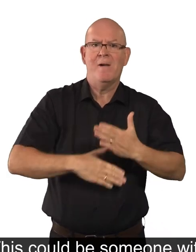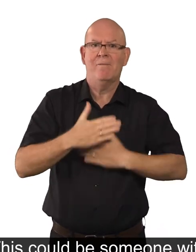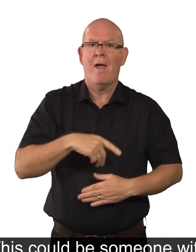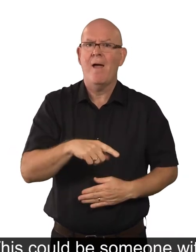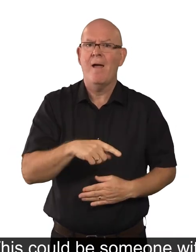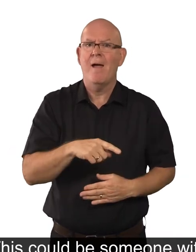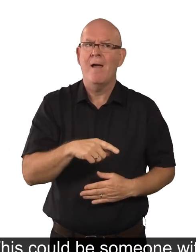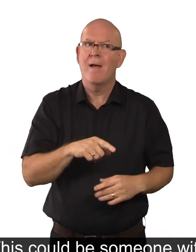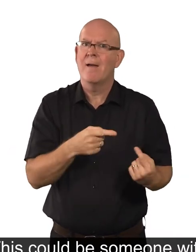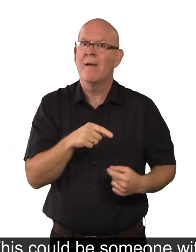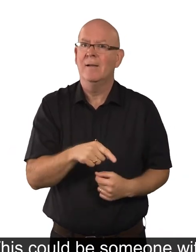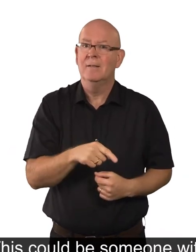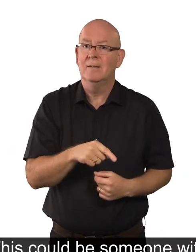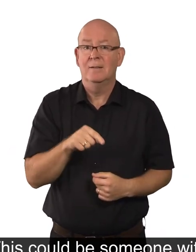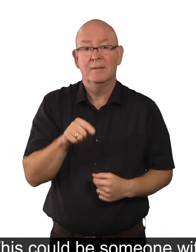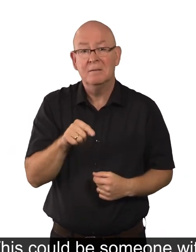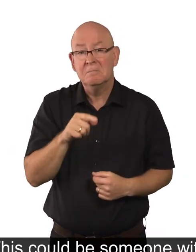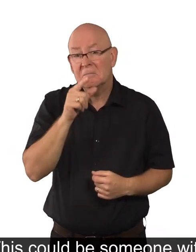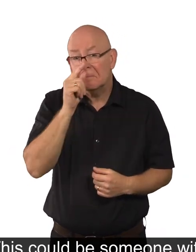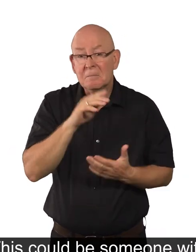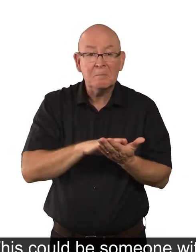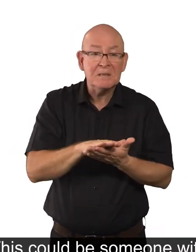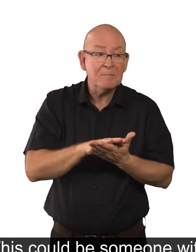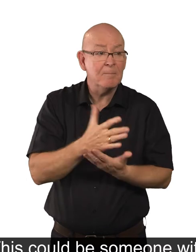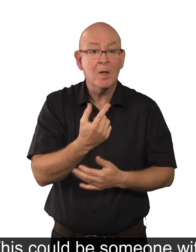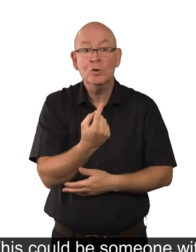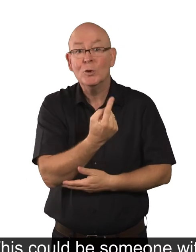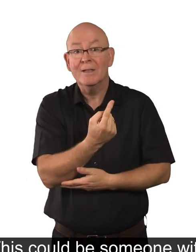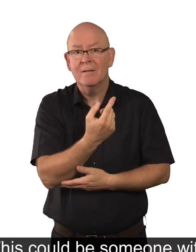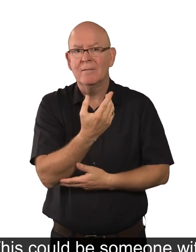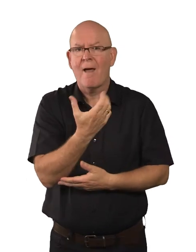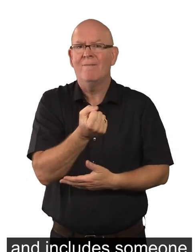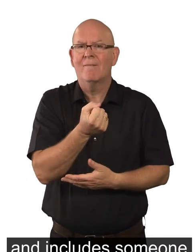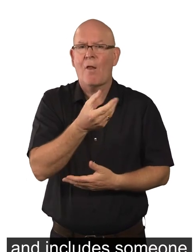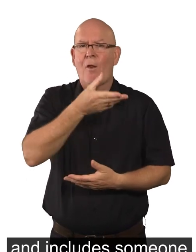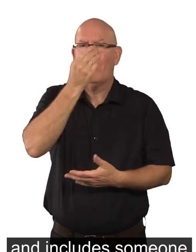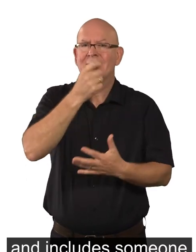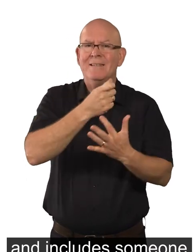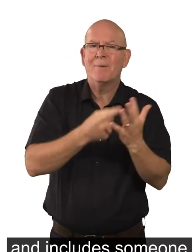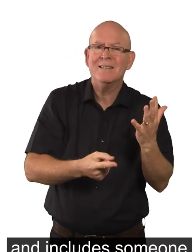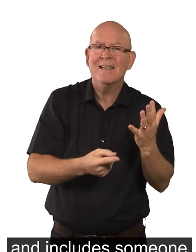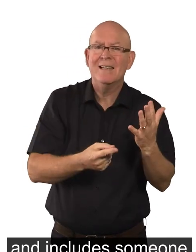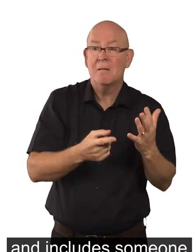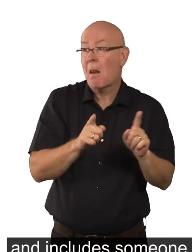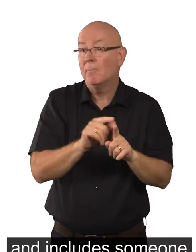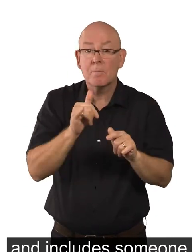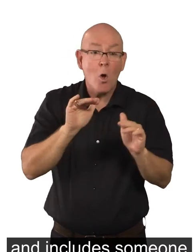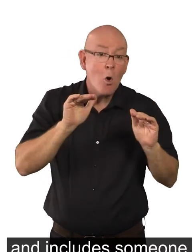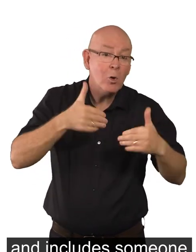This could be someone with a learning disability, such as autism, and includes someone with a mental health